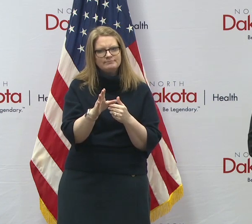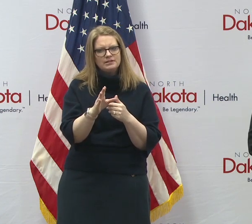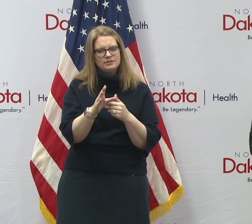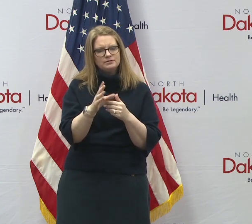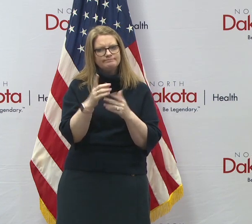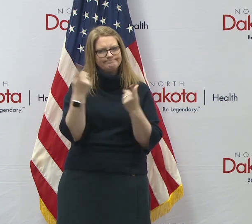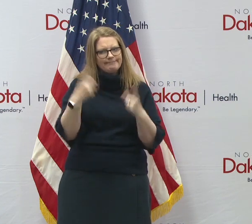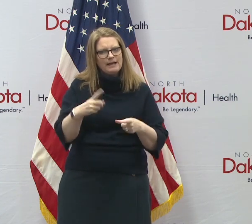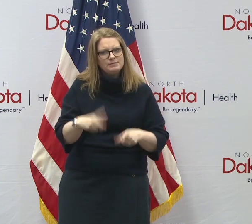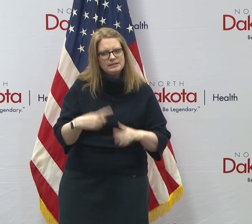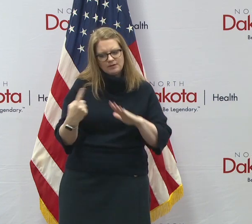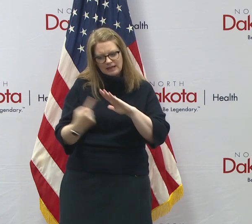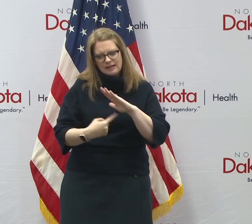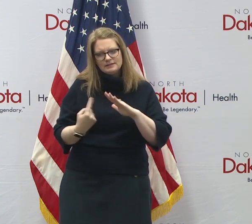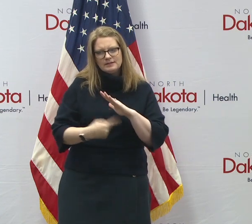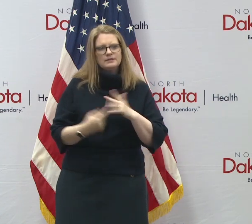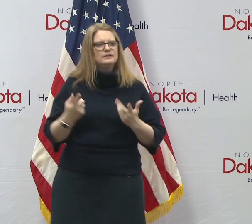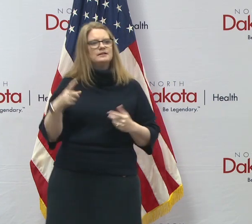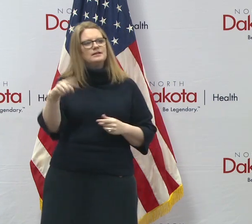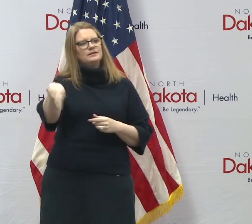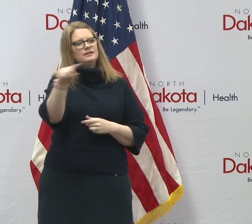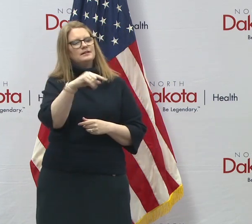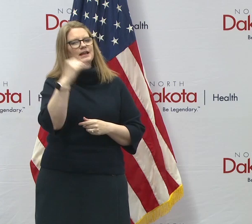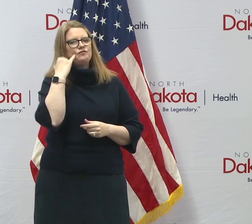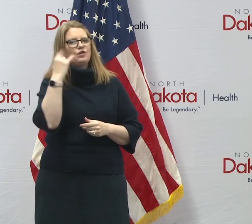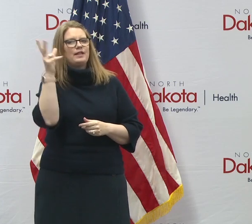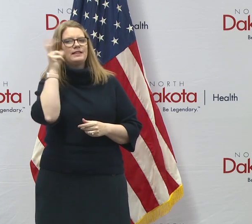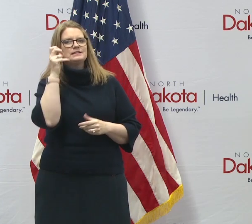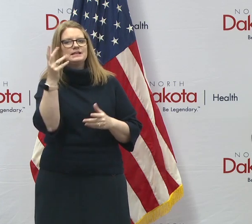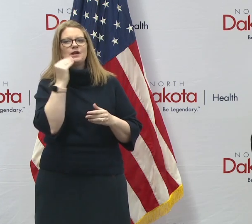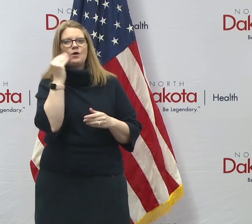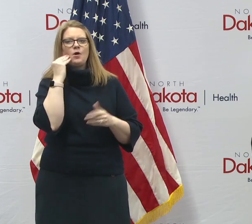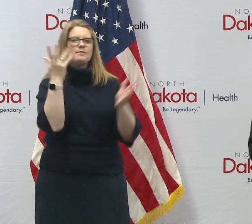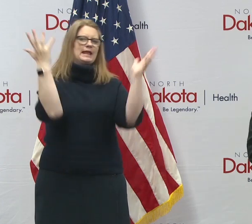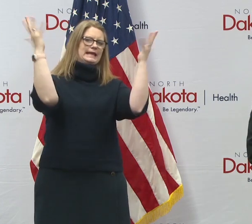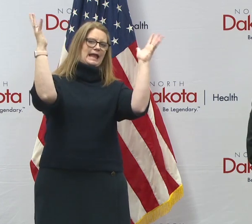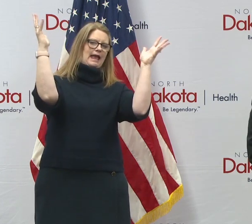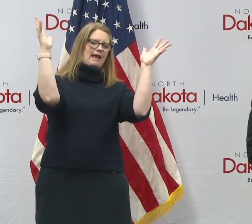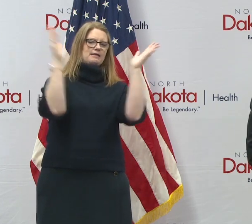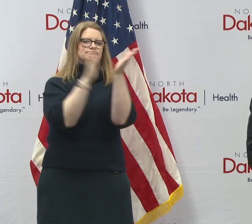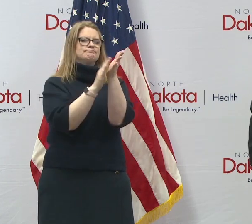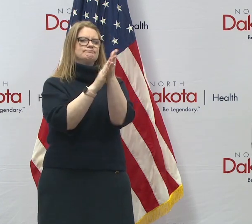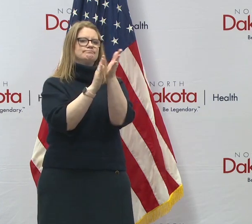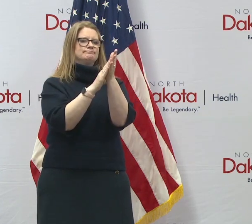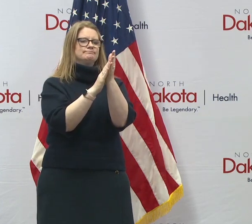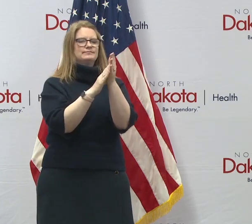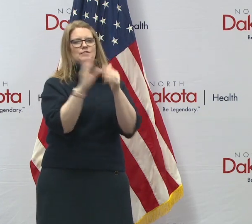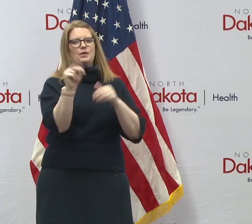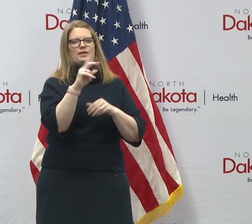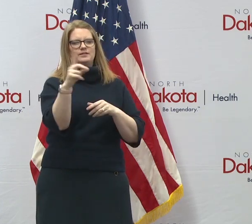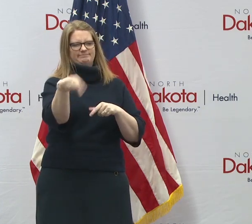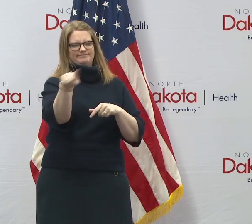So I know that the press doesn't have to do this, but if you're listening at home, give it up for the first lady of North Dakota, here she is.